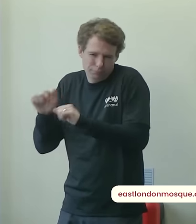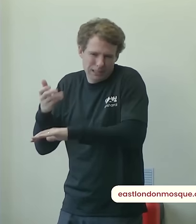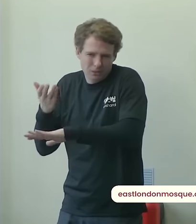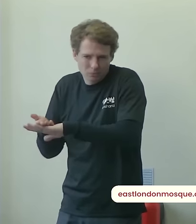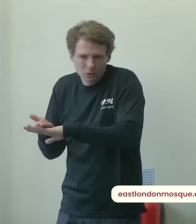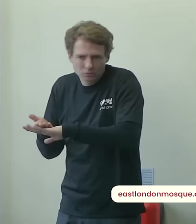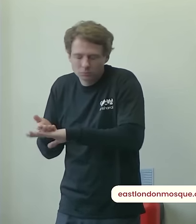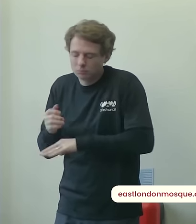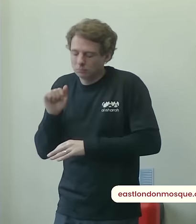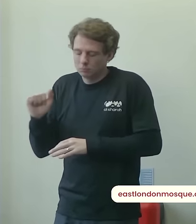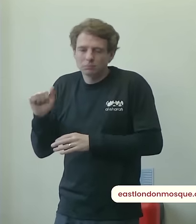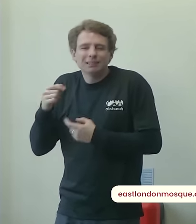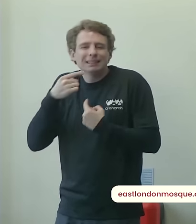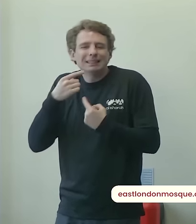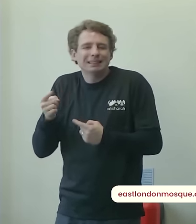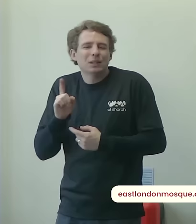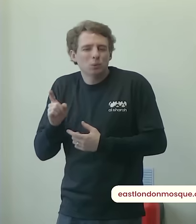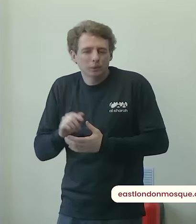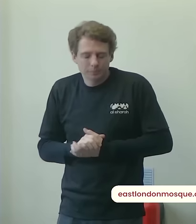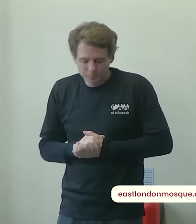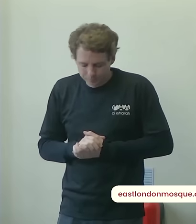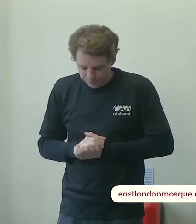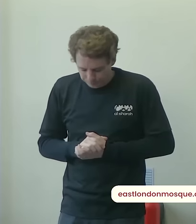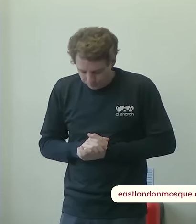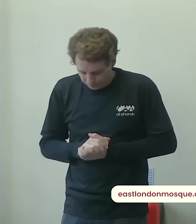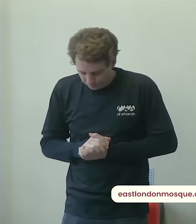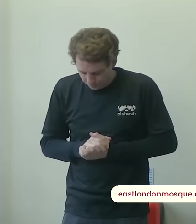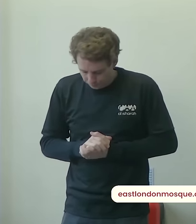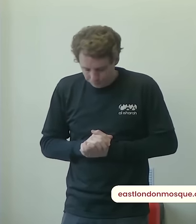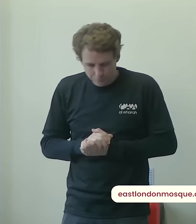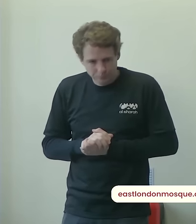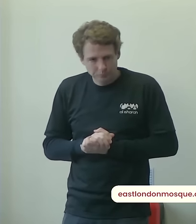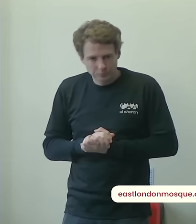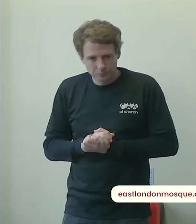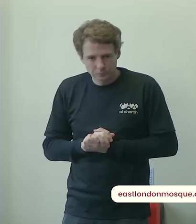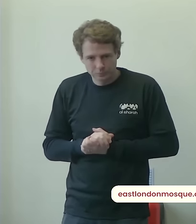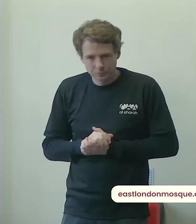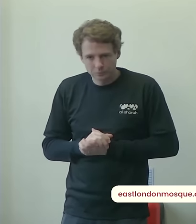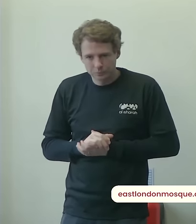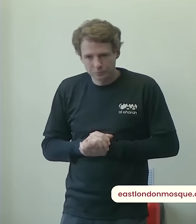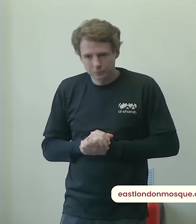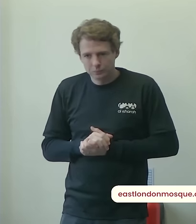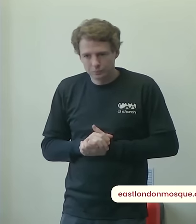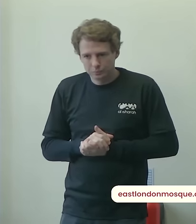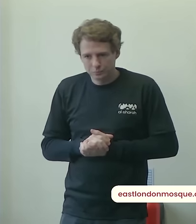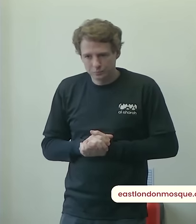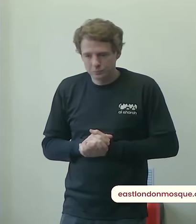khaira ayyamina awakhiraha wa khaira a'amalina khawatimaha oh allah